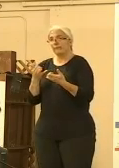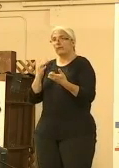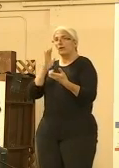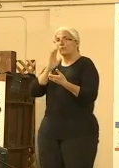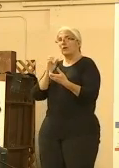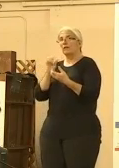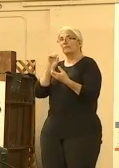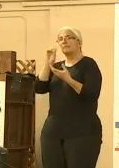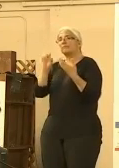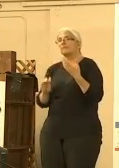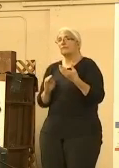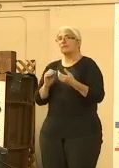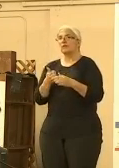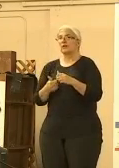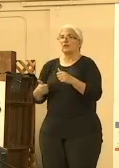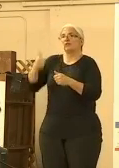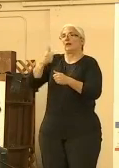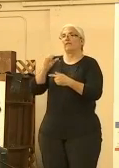Chief.